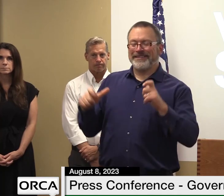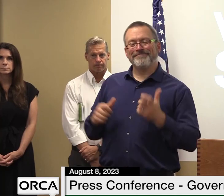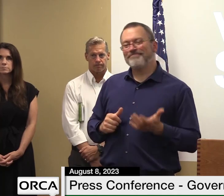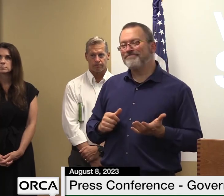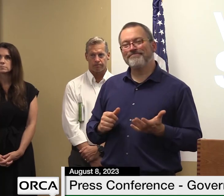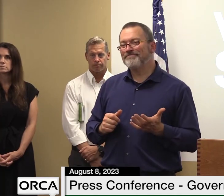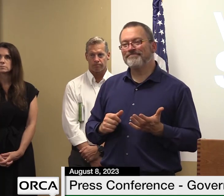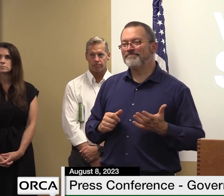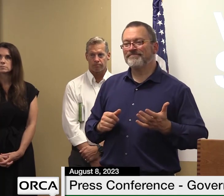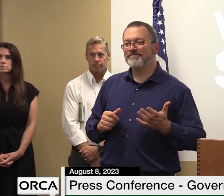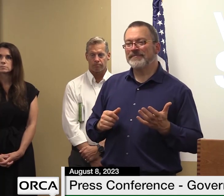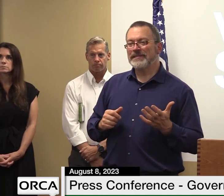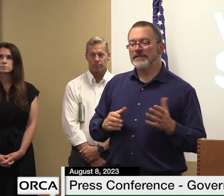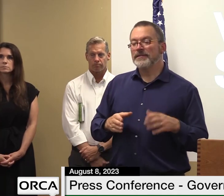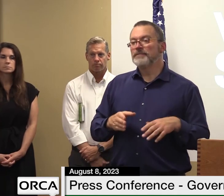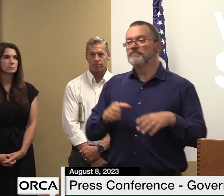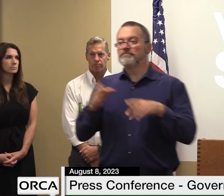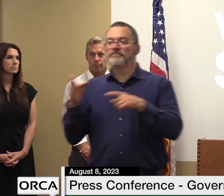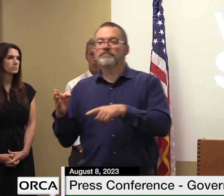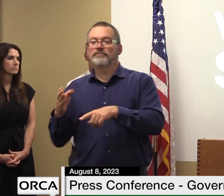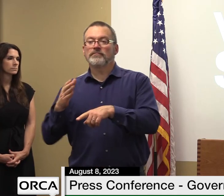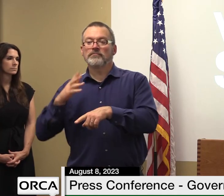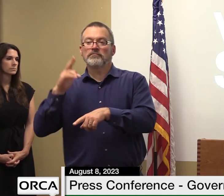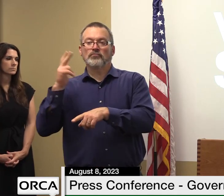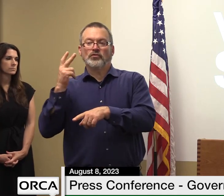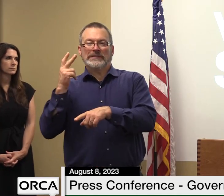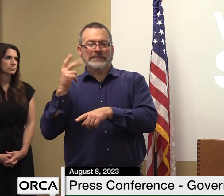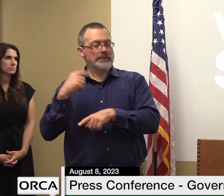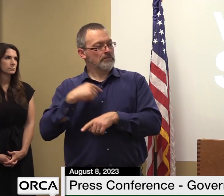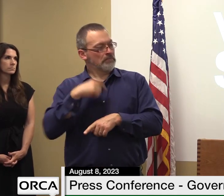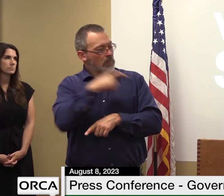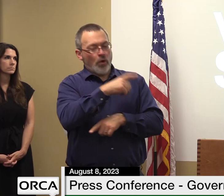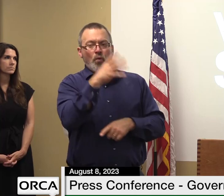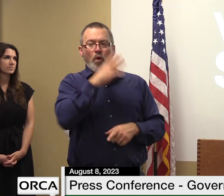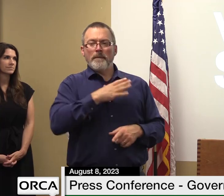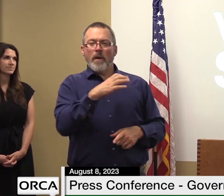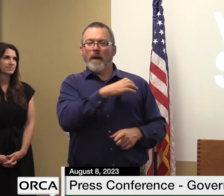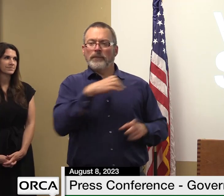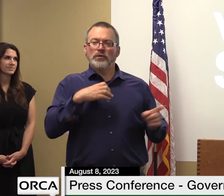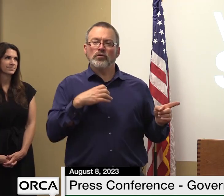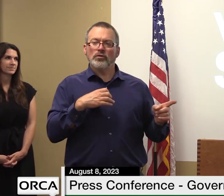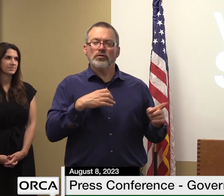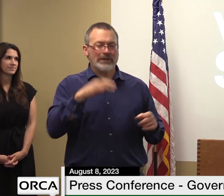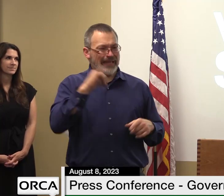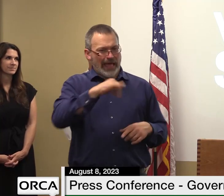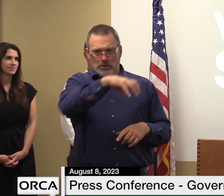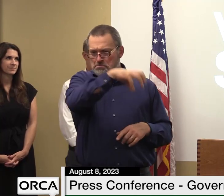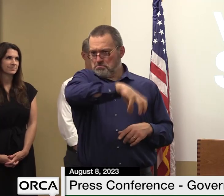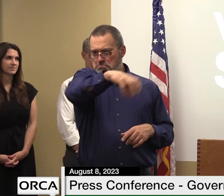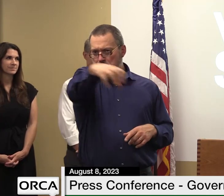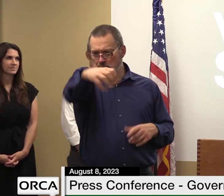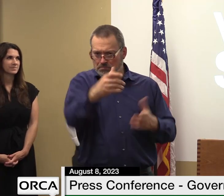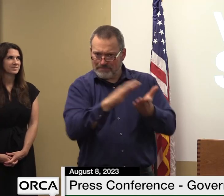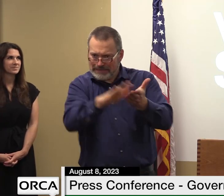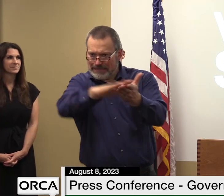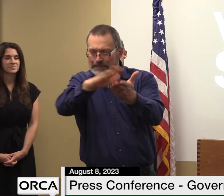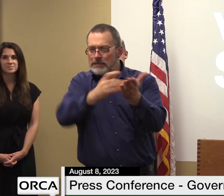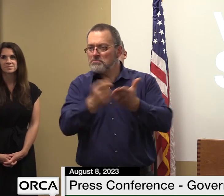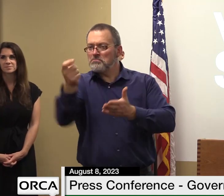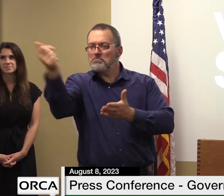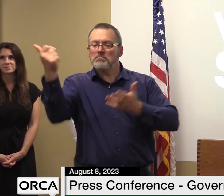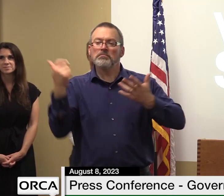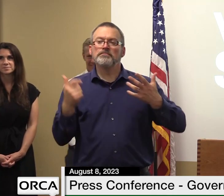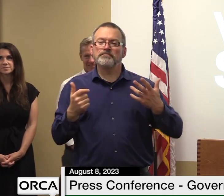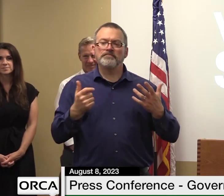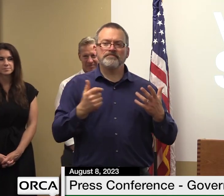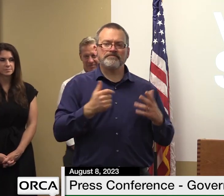i just have a follow-up maybe it's for commissioner morrison about rubbish removal um is you know some